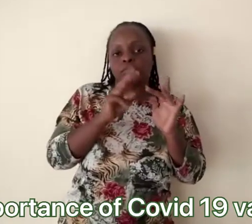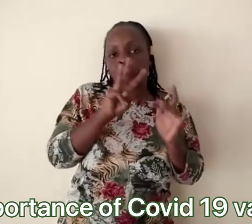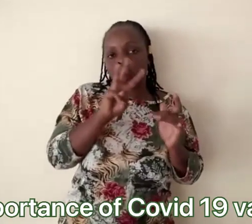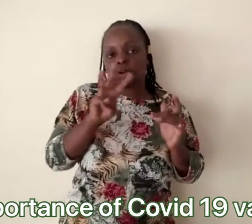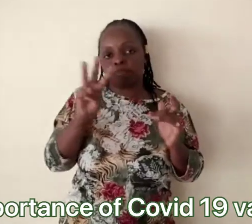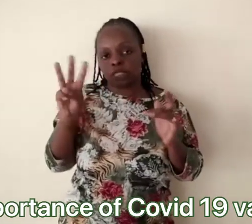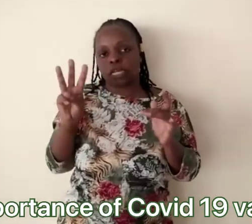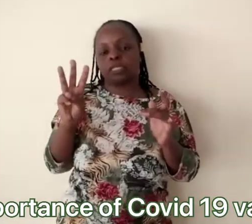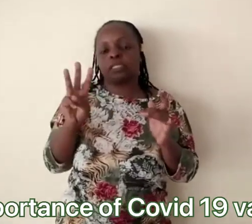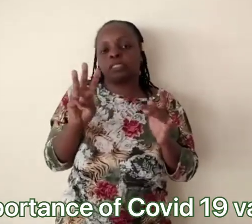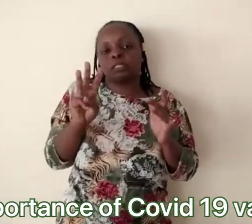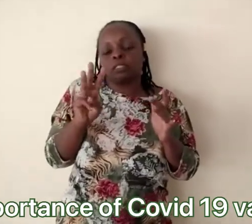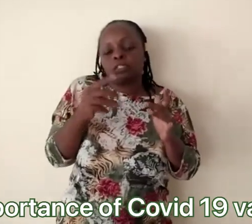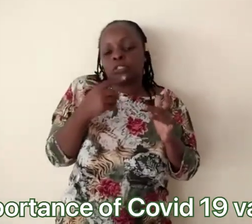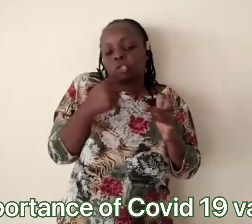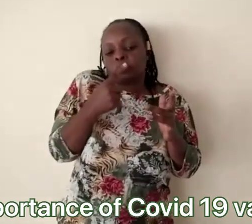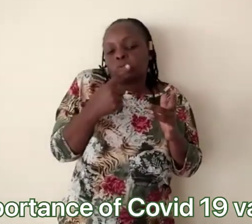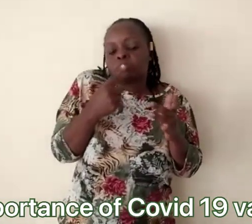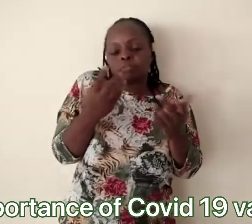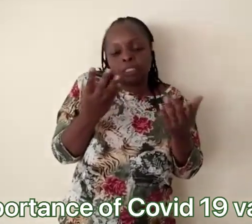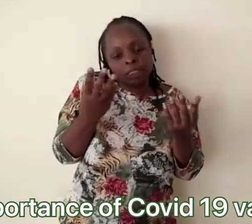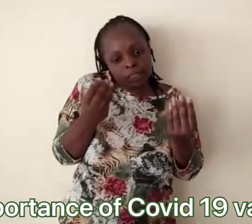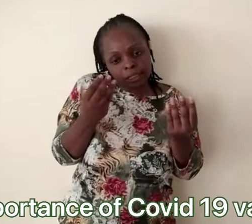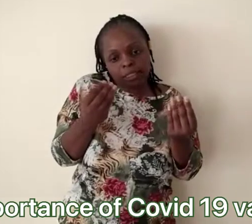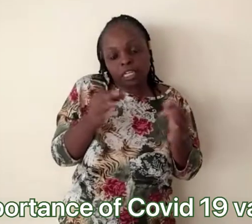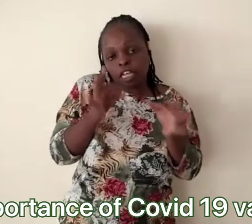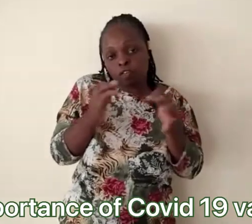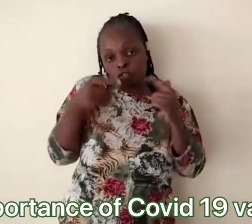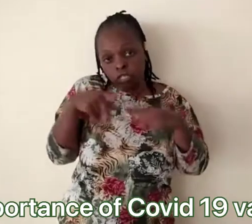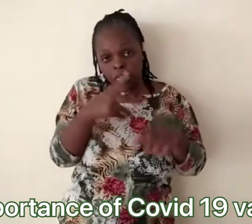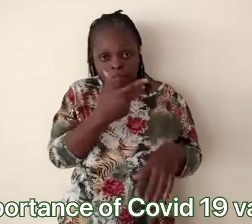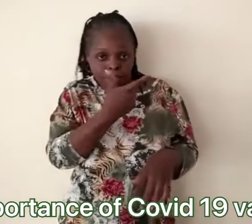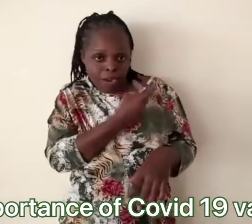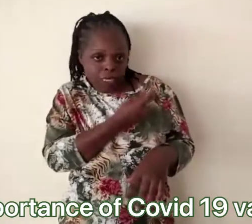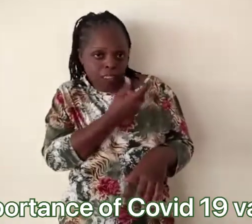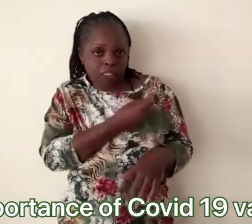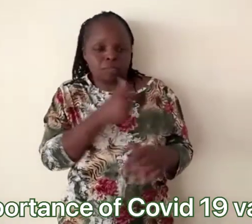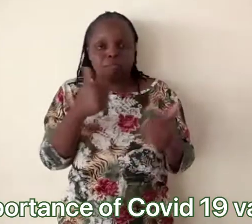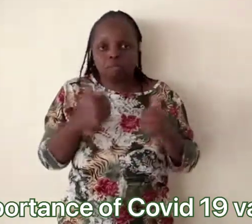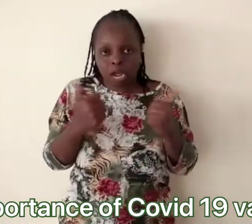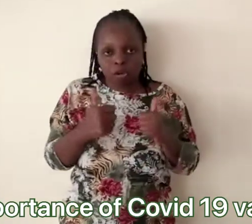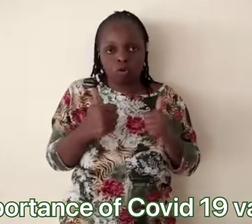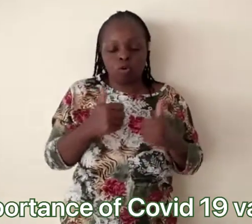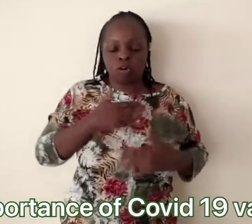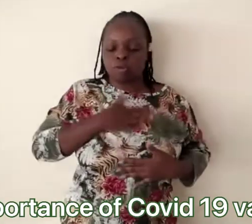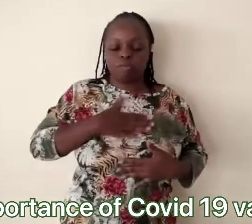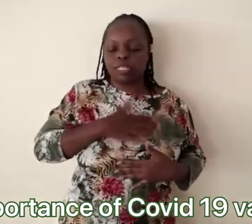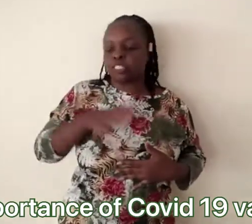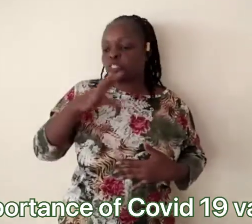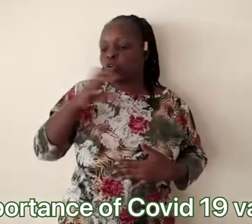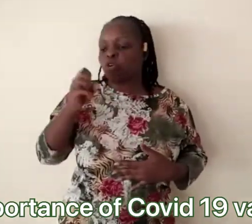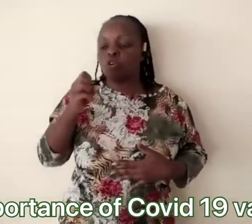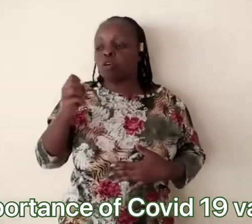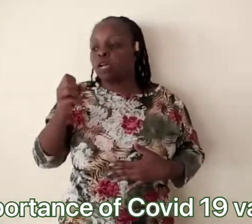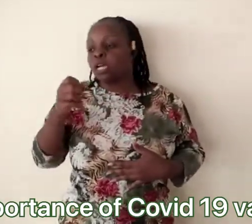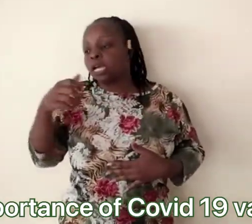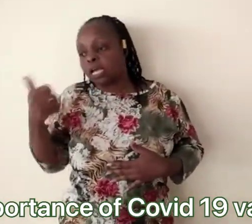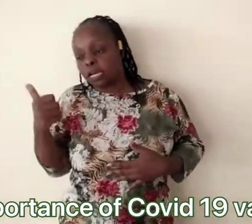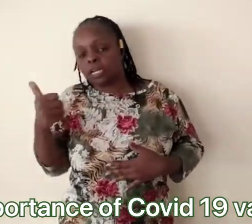you get the certificate on the website and it's easy. If you're vaccinated, if you're not vaccinated,